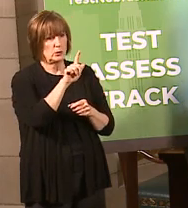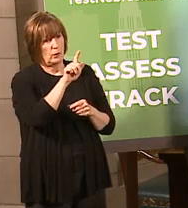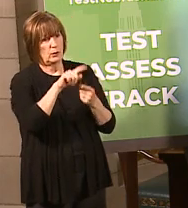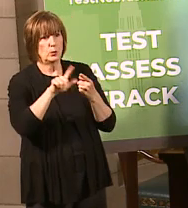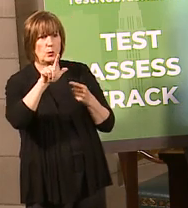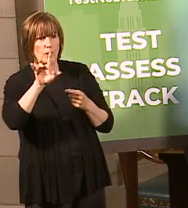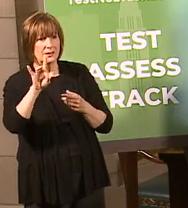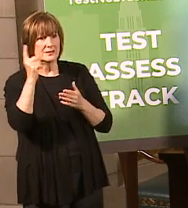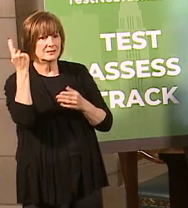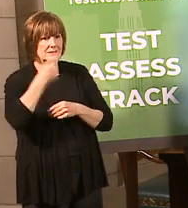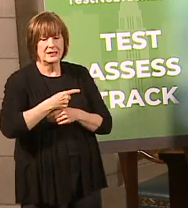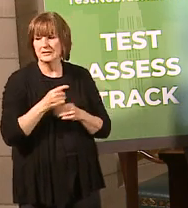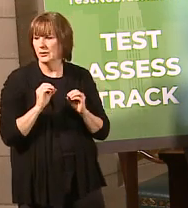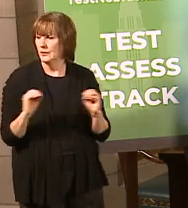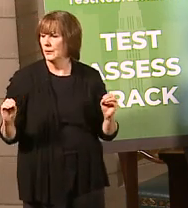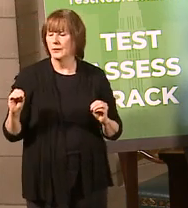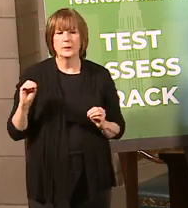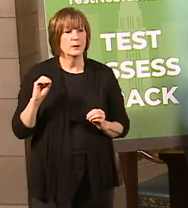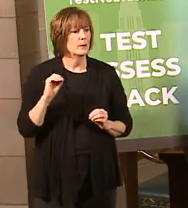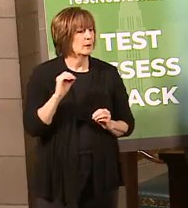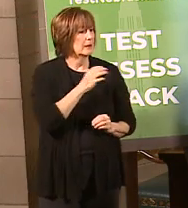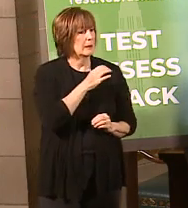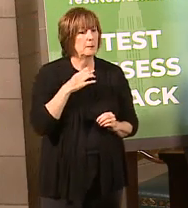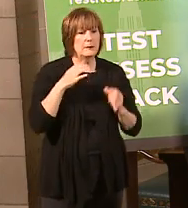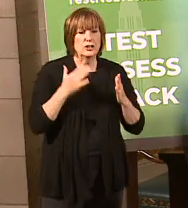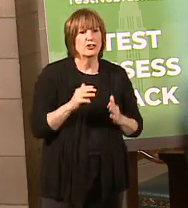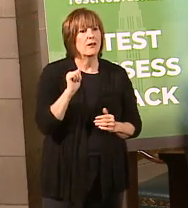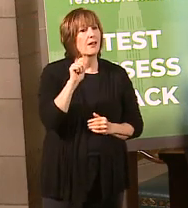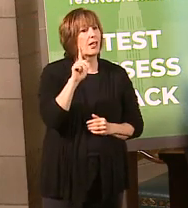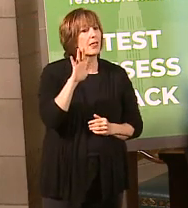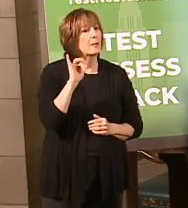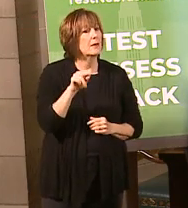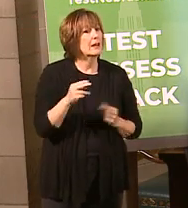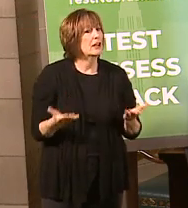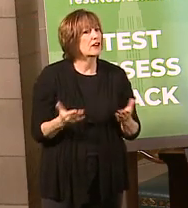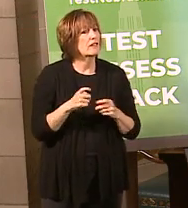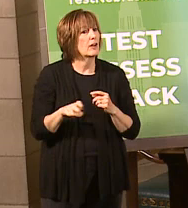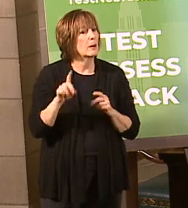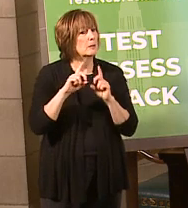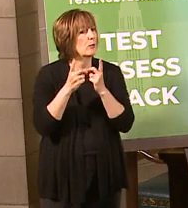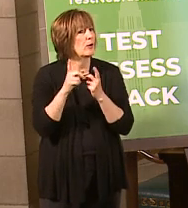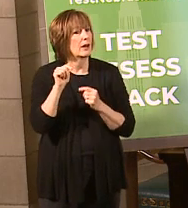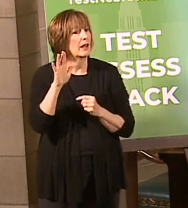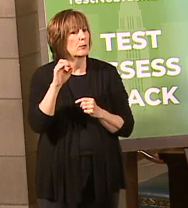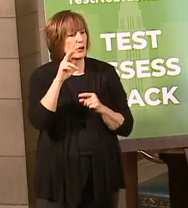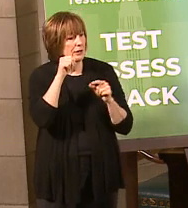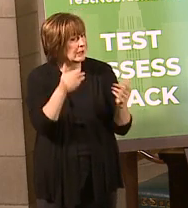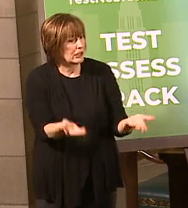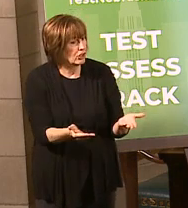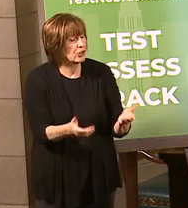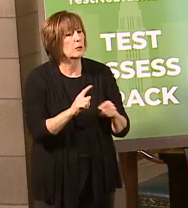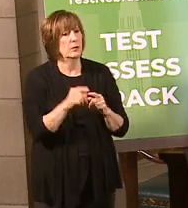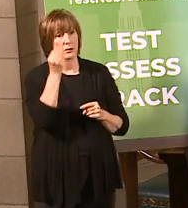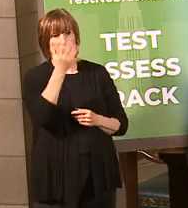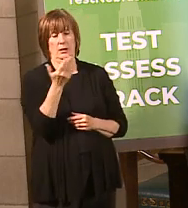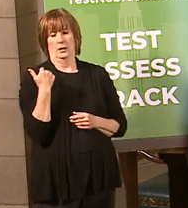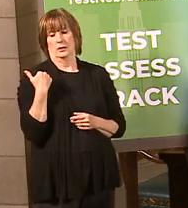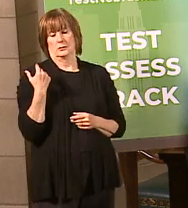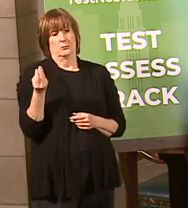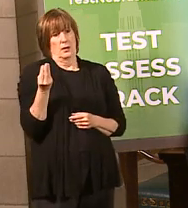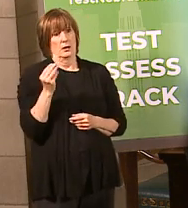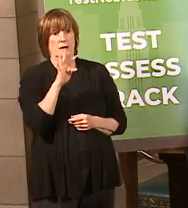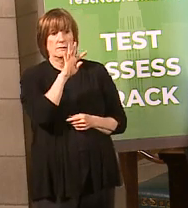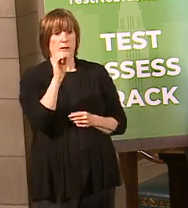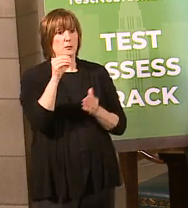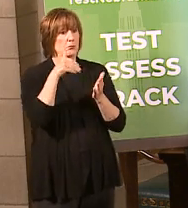we do not have Commissioner Alban here, so I cannot tell you how close we are to meeting that goal. I can tell you on Monday we processed about $40 million worth